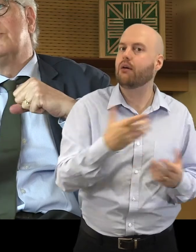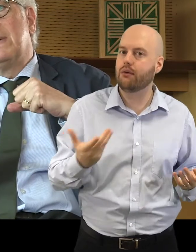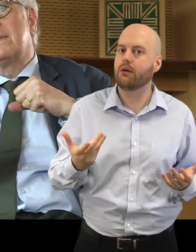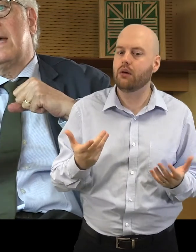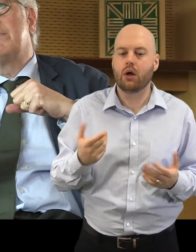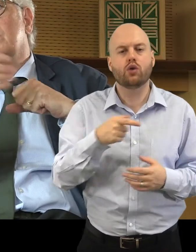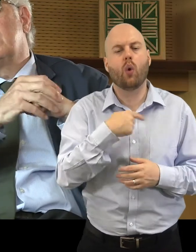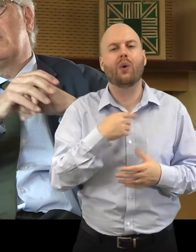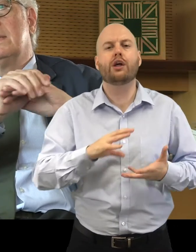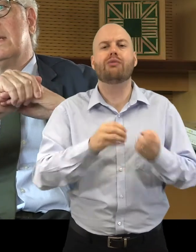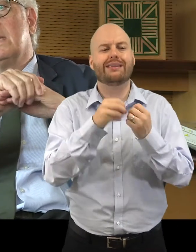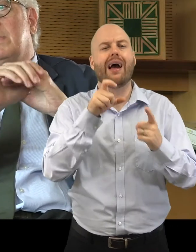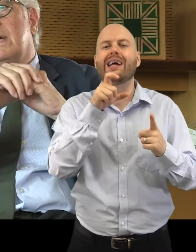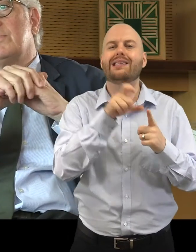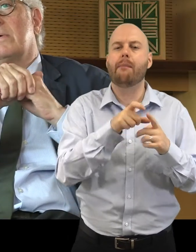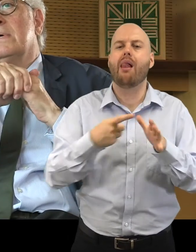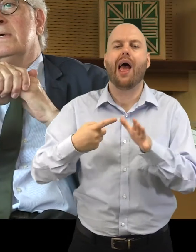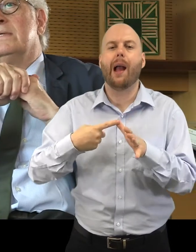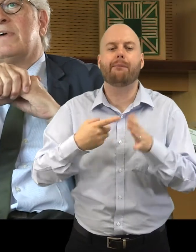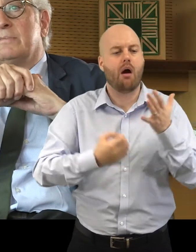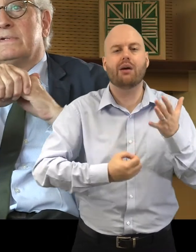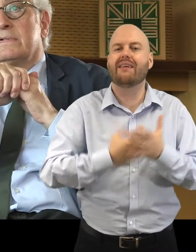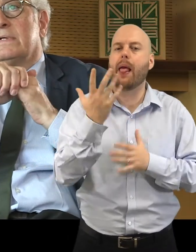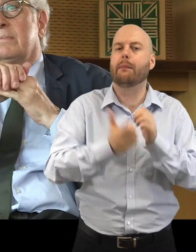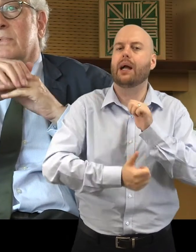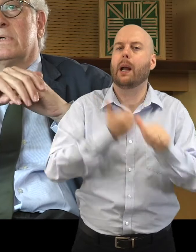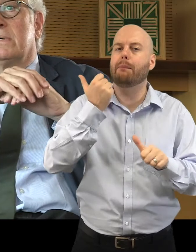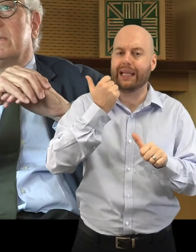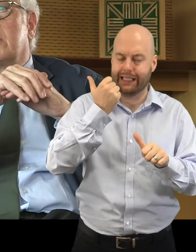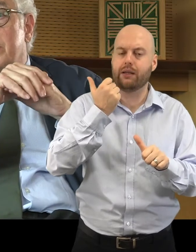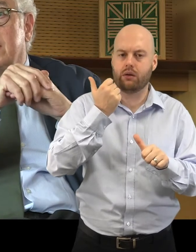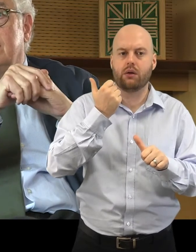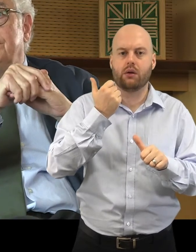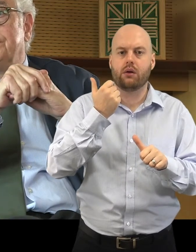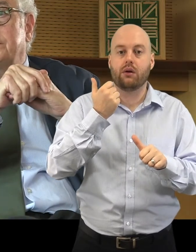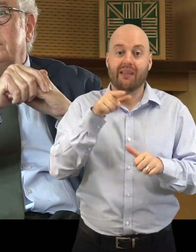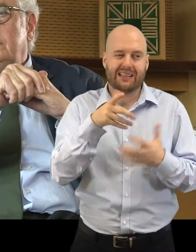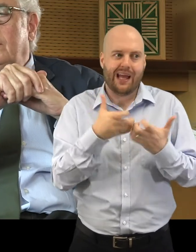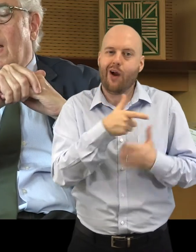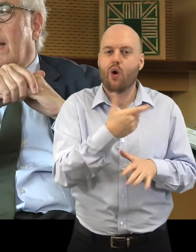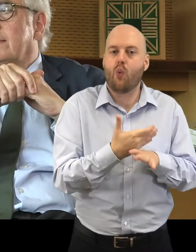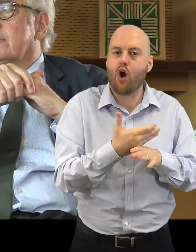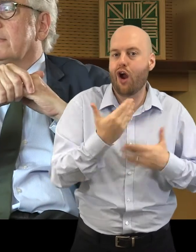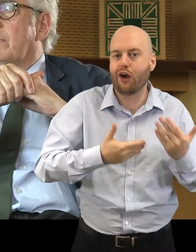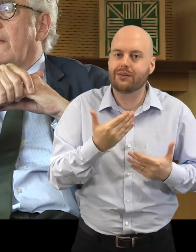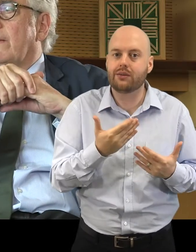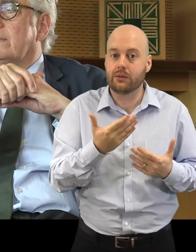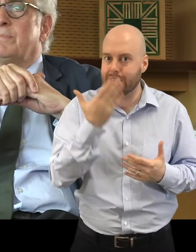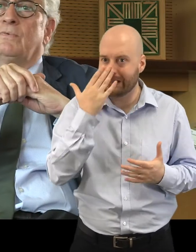to make that happen, we created a Dabo Lahmar development company, and it's been